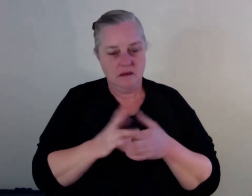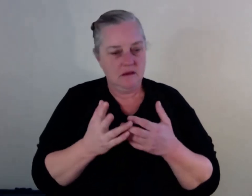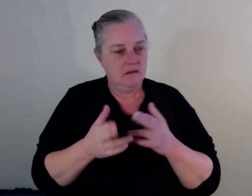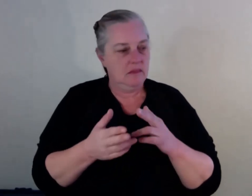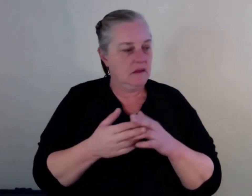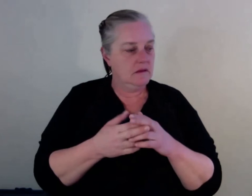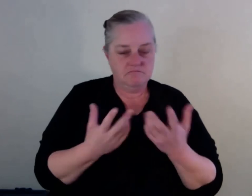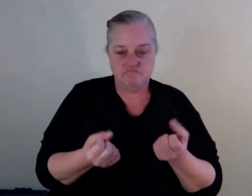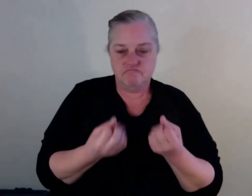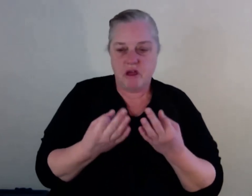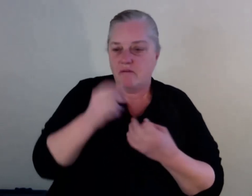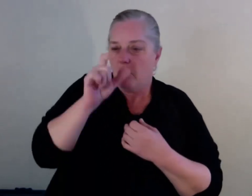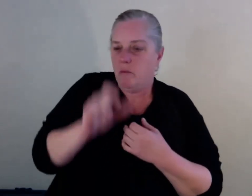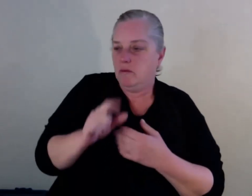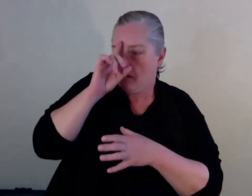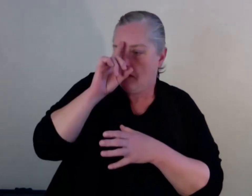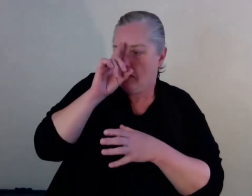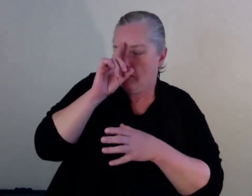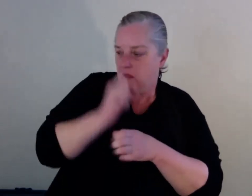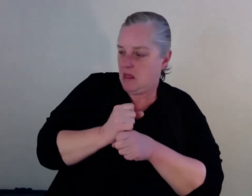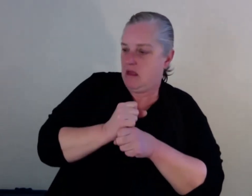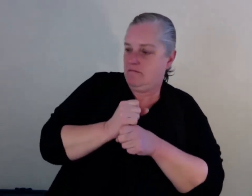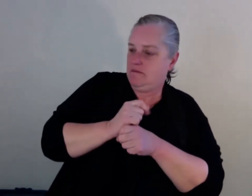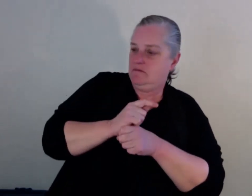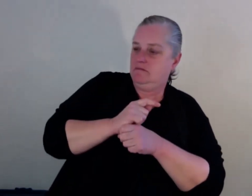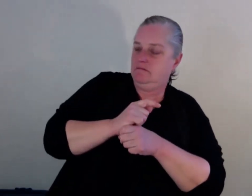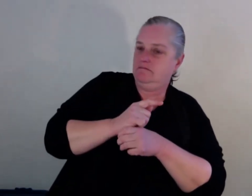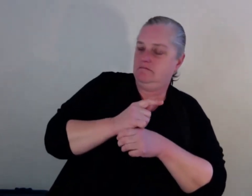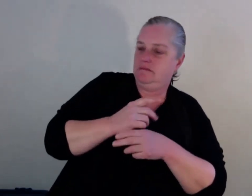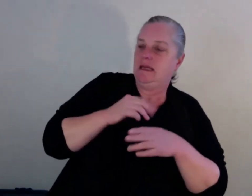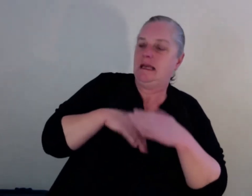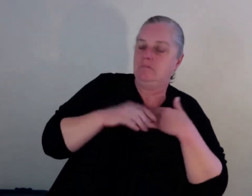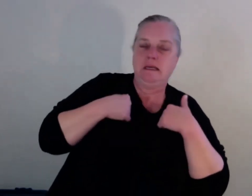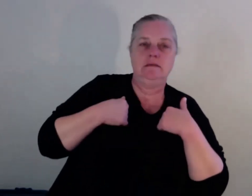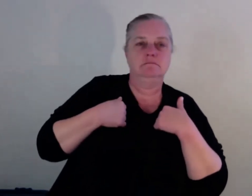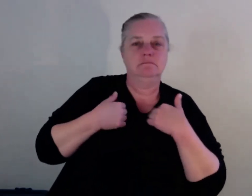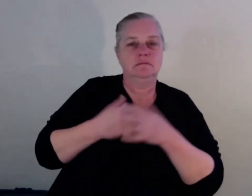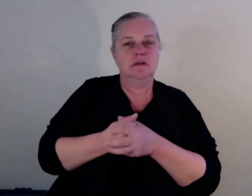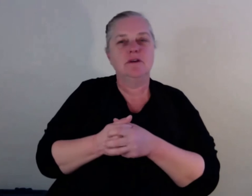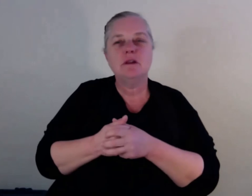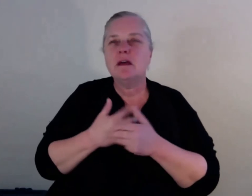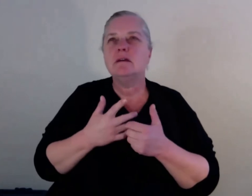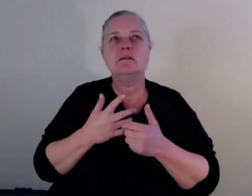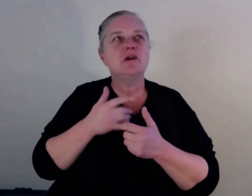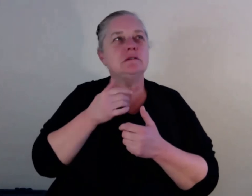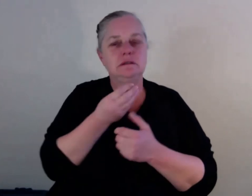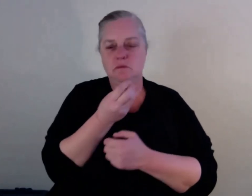that sense of like a relationship with somebody who, um, you know, can, can sort of give you that guidance and